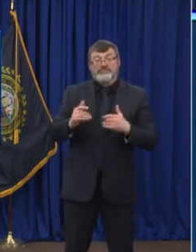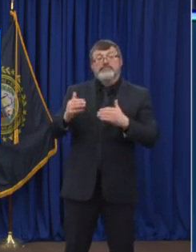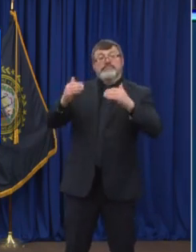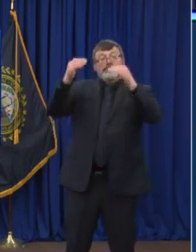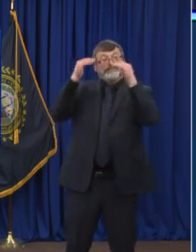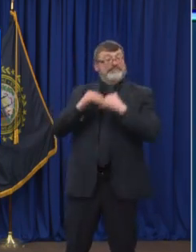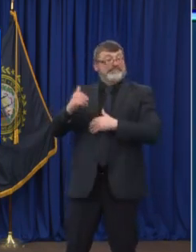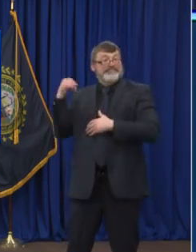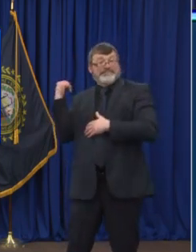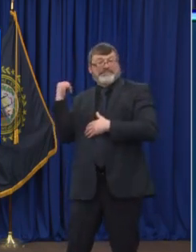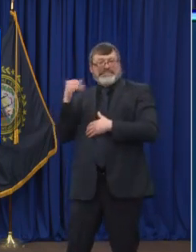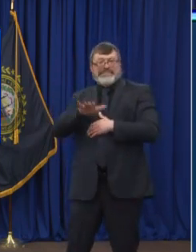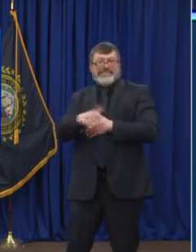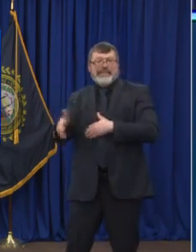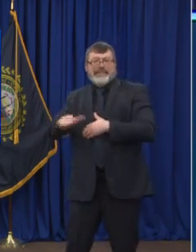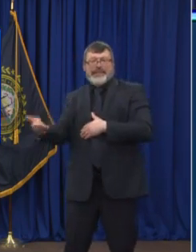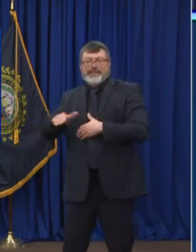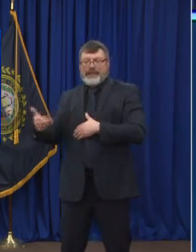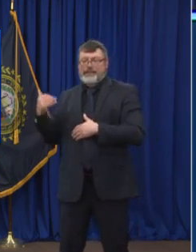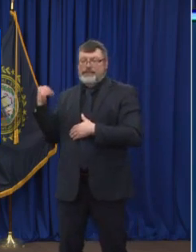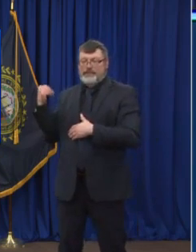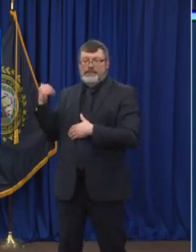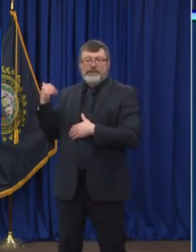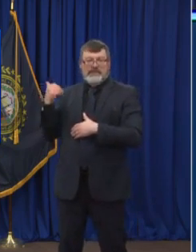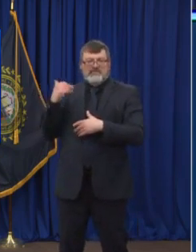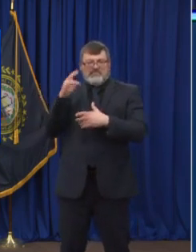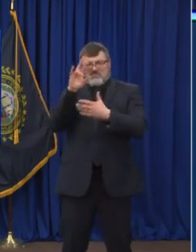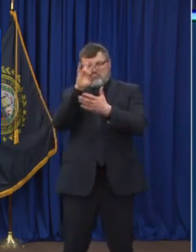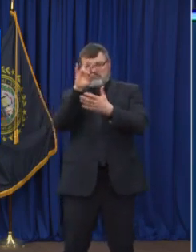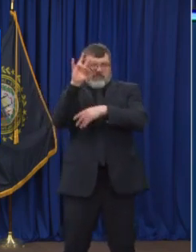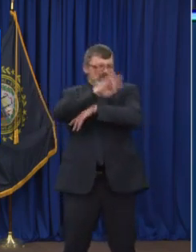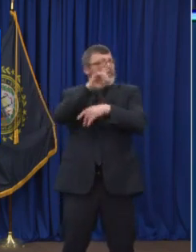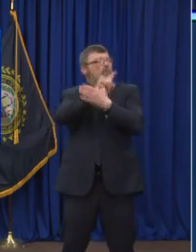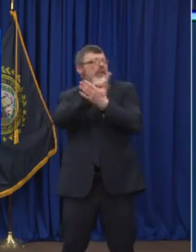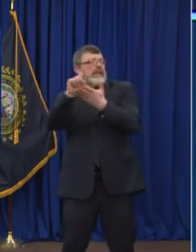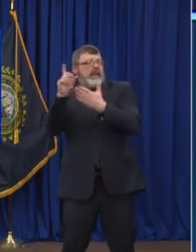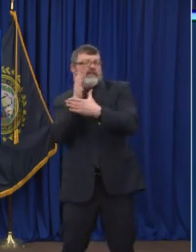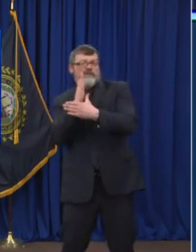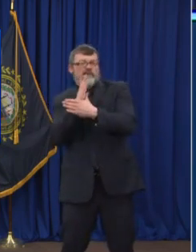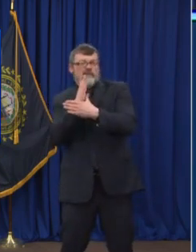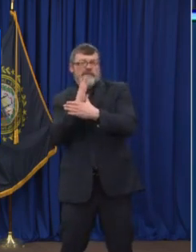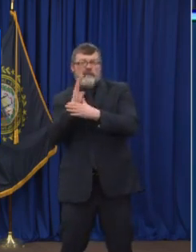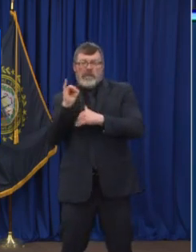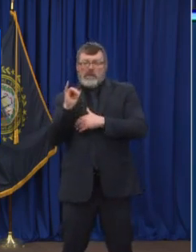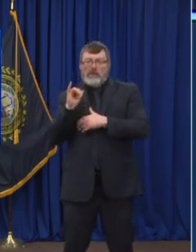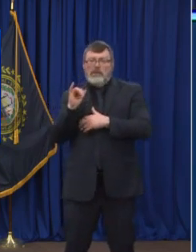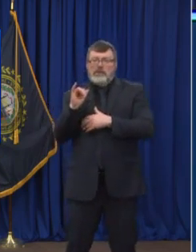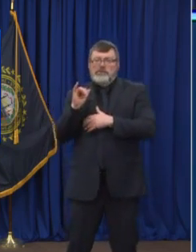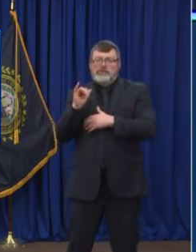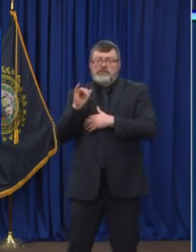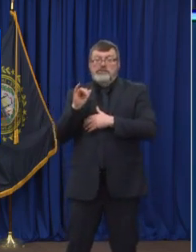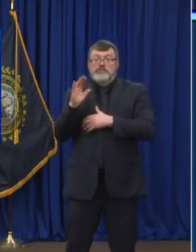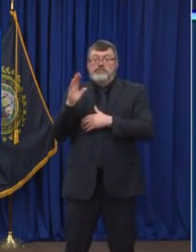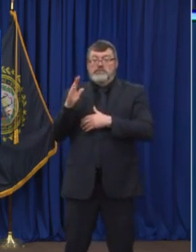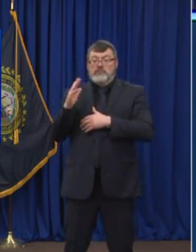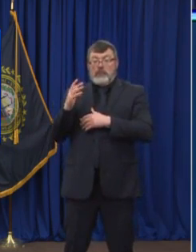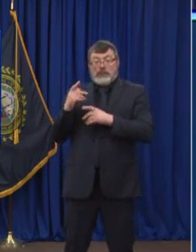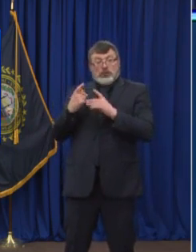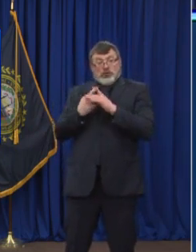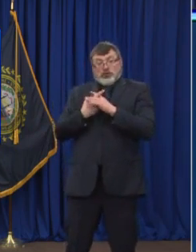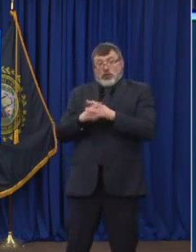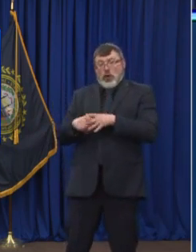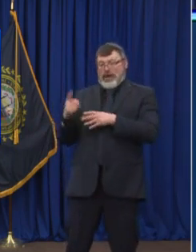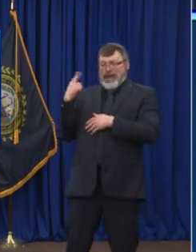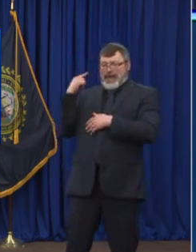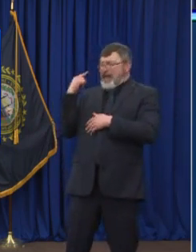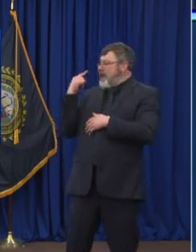fatalities, which is a I think a combination of both the seasonality of this latest surge combined with the fact that vaccinations are going out, we